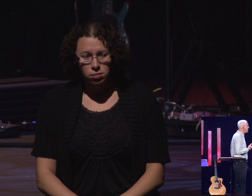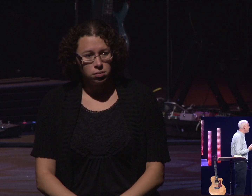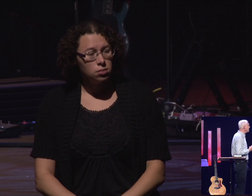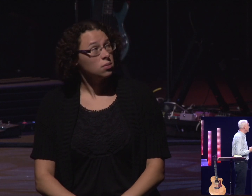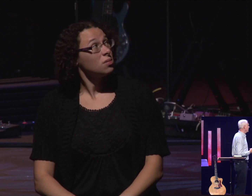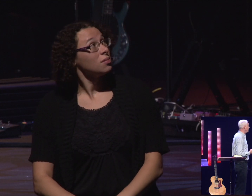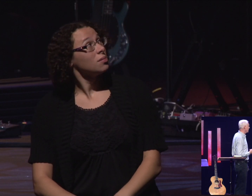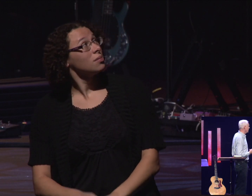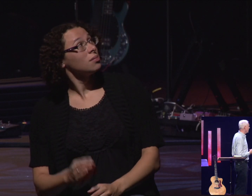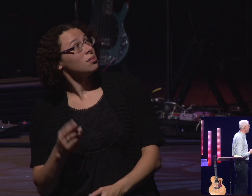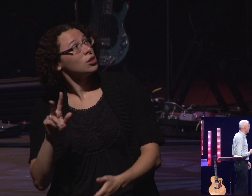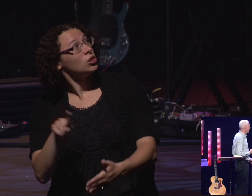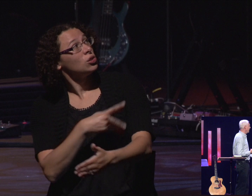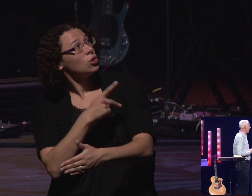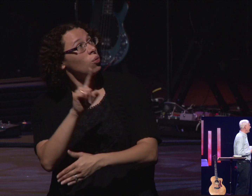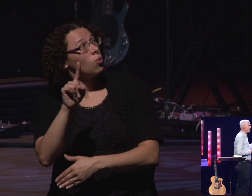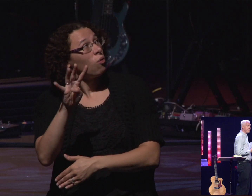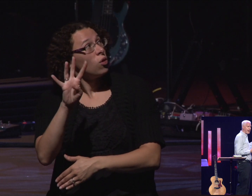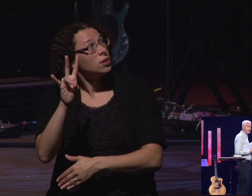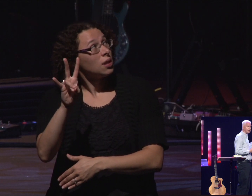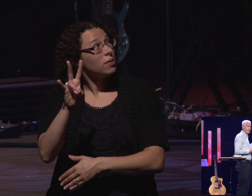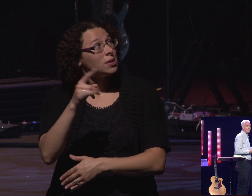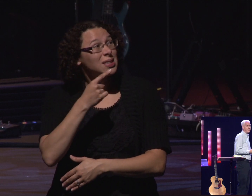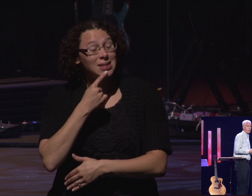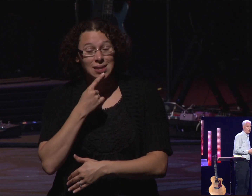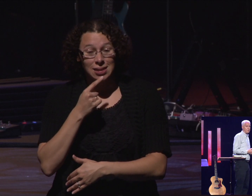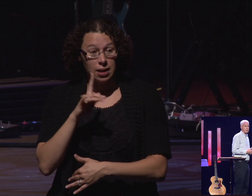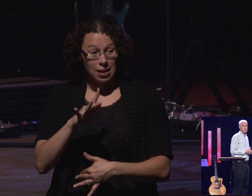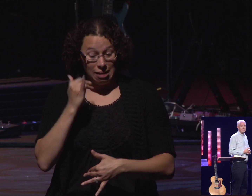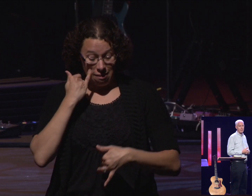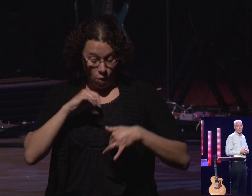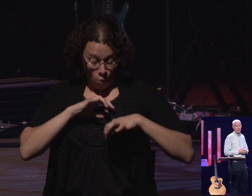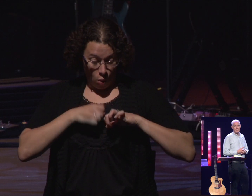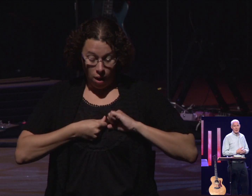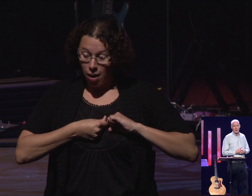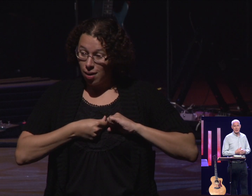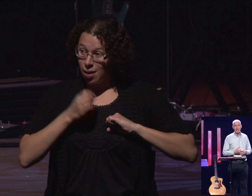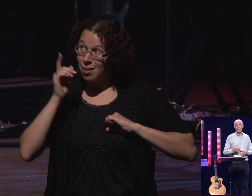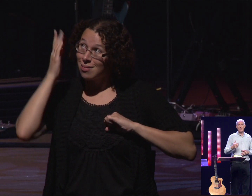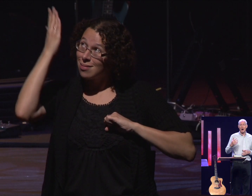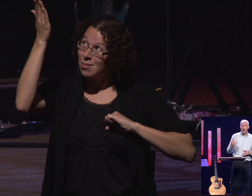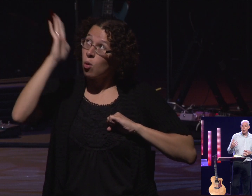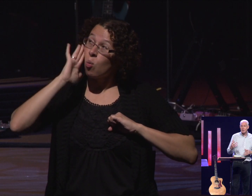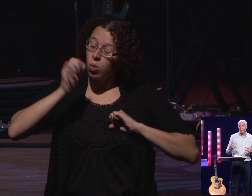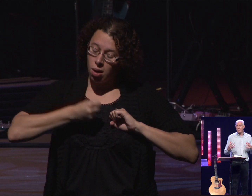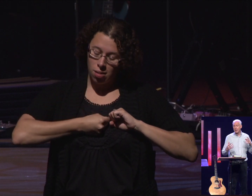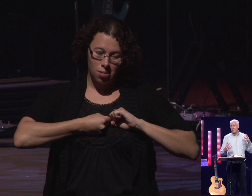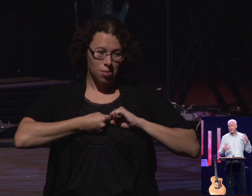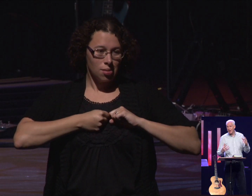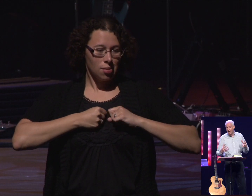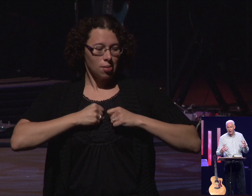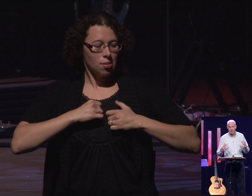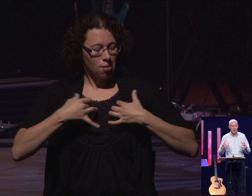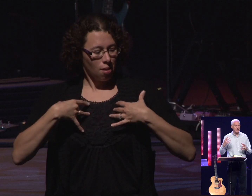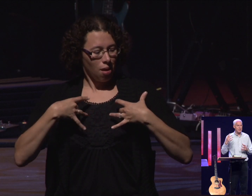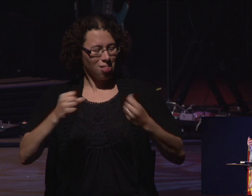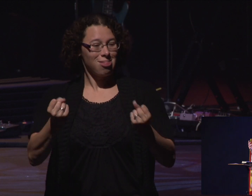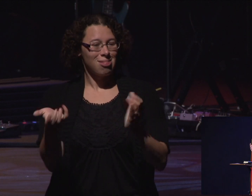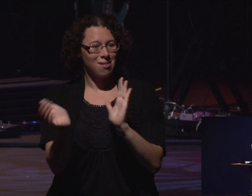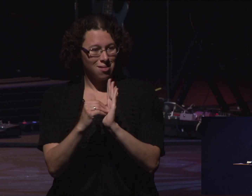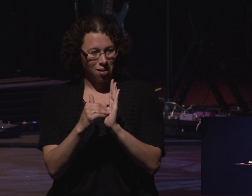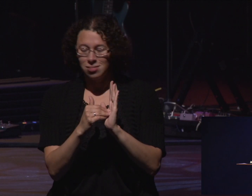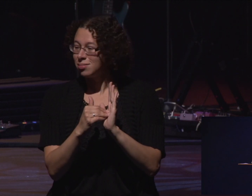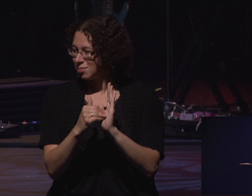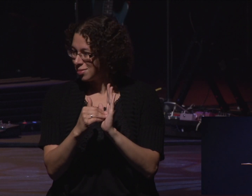He heals the brokenhearted and he binds up their wounds. And today if your heart is broken or it's hardened or it's